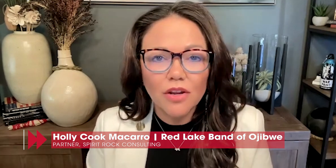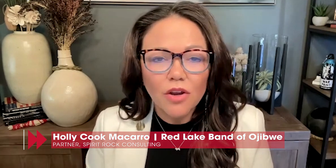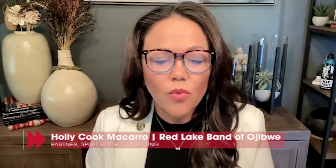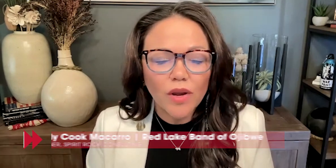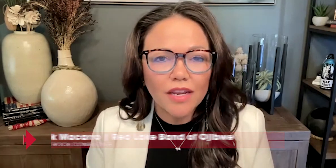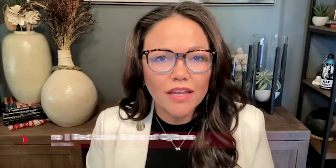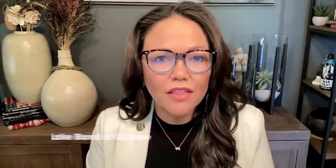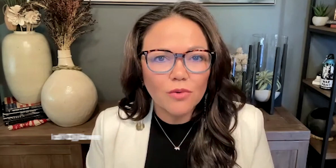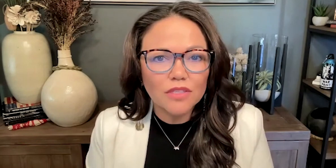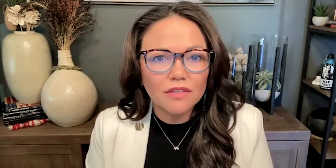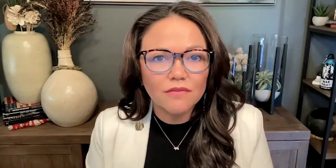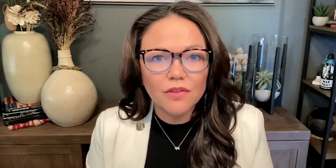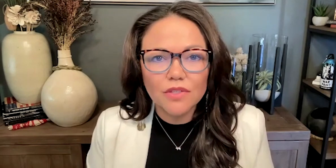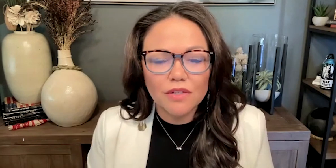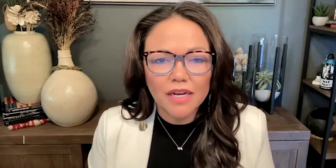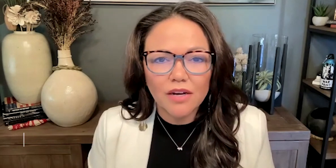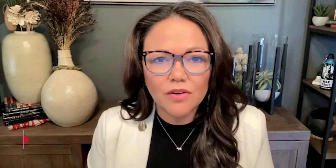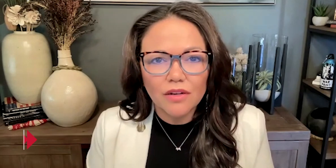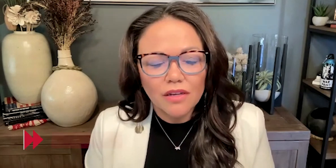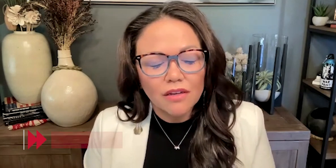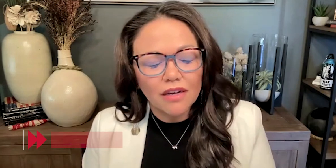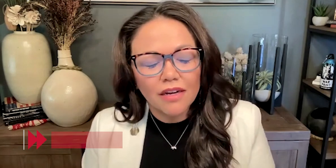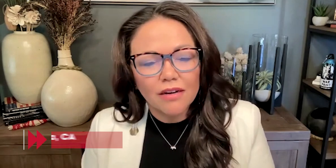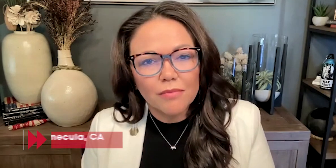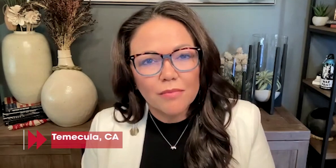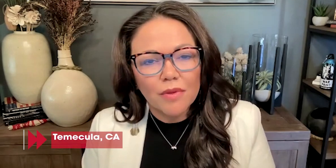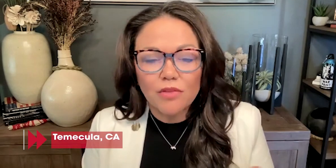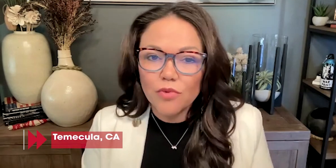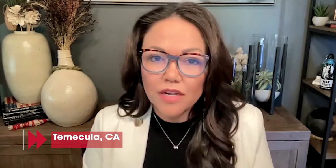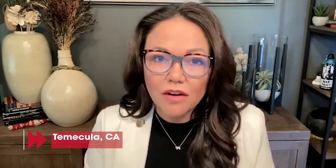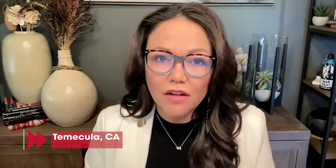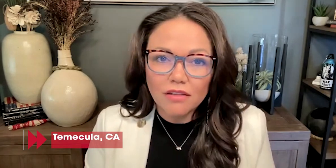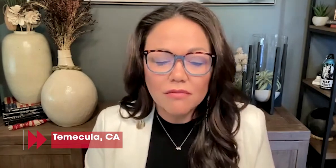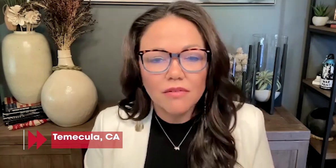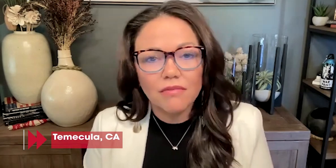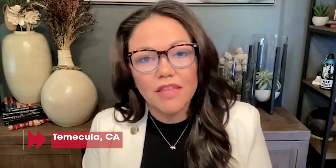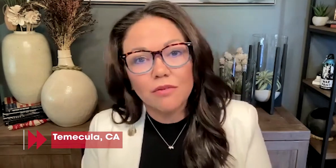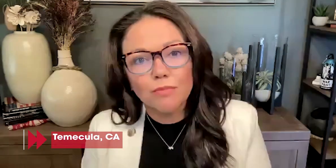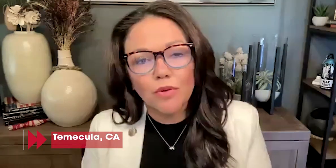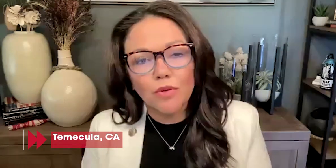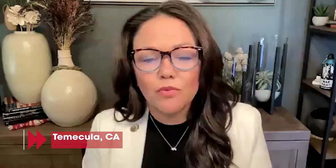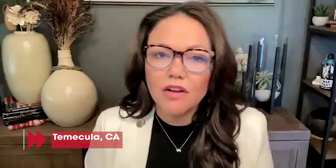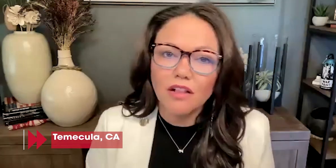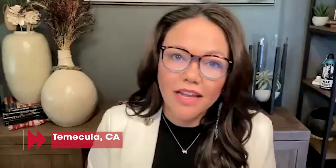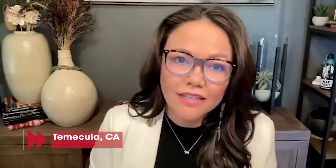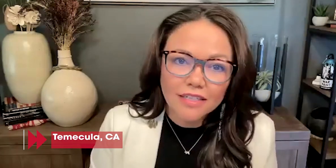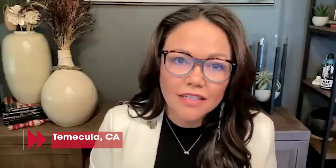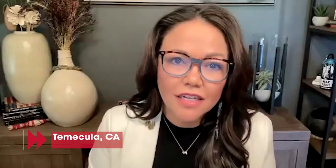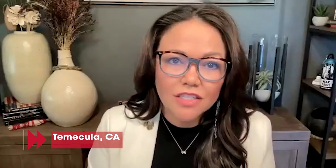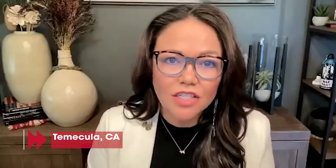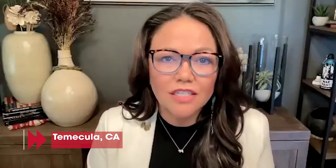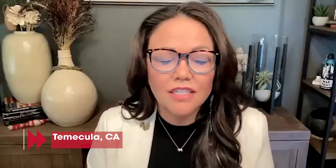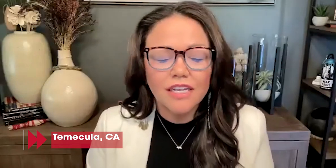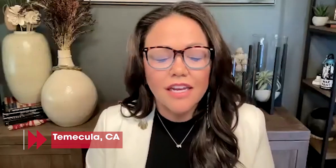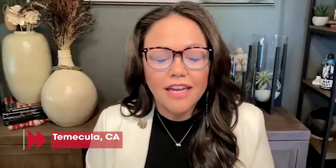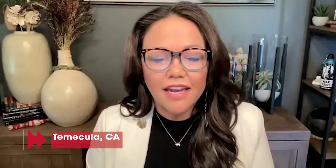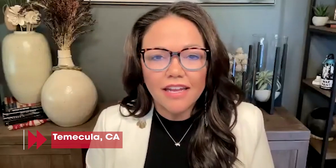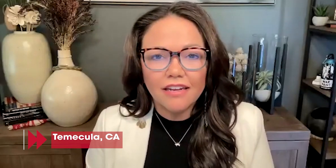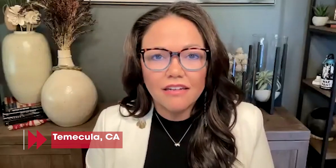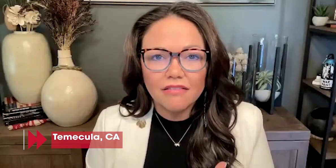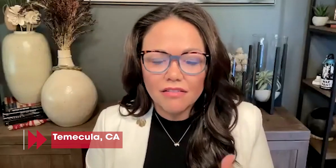-summer, when there was confusion about the recall, that it was both recall and an election.